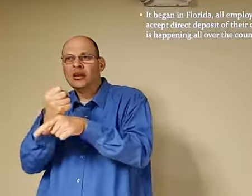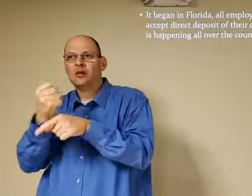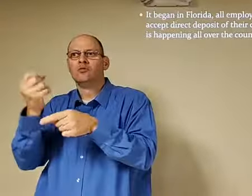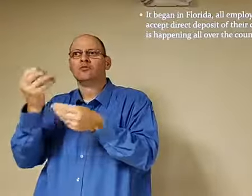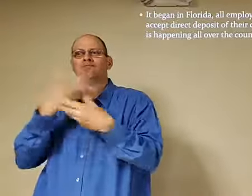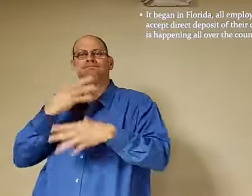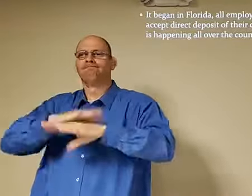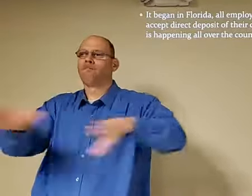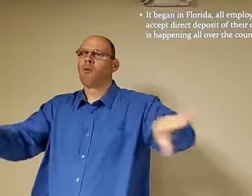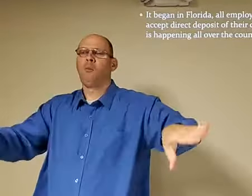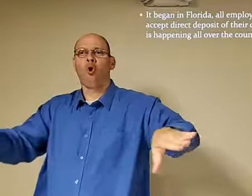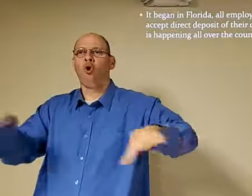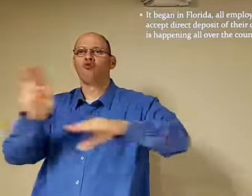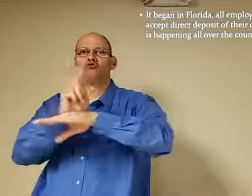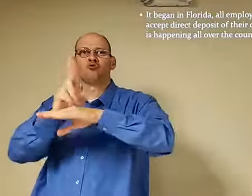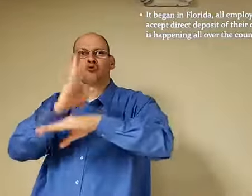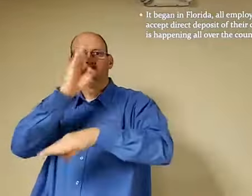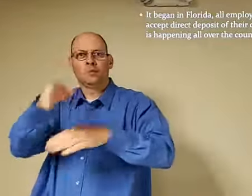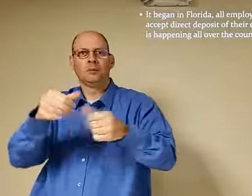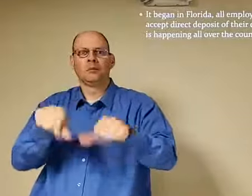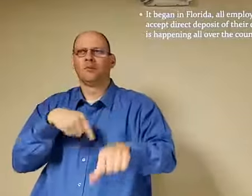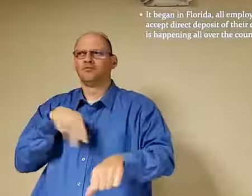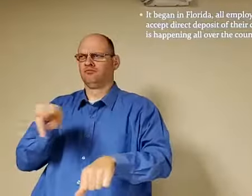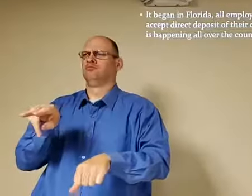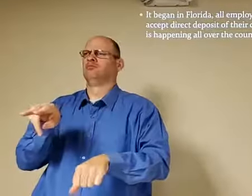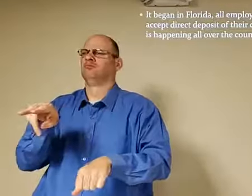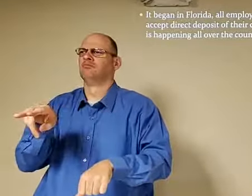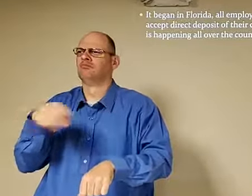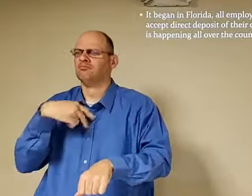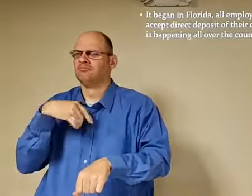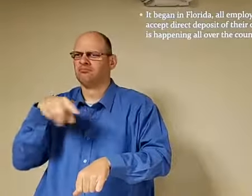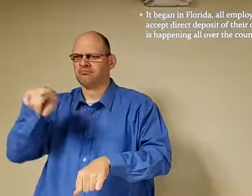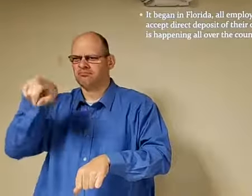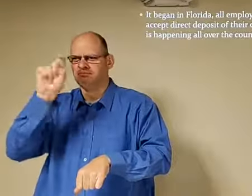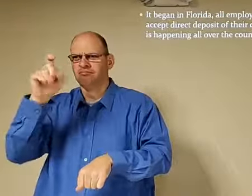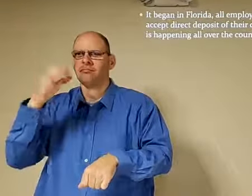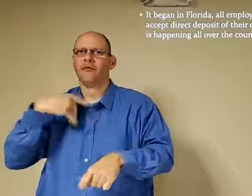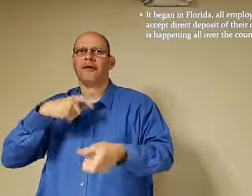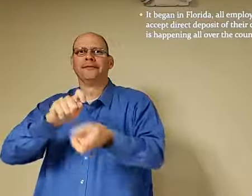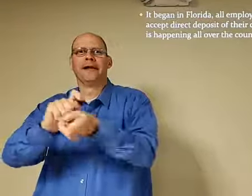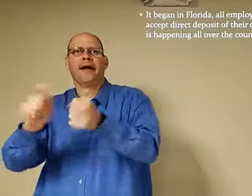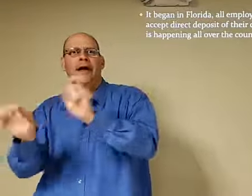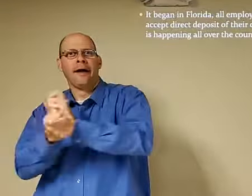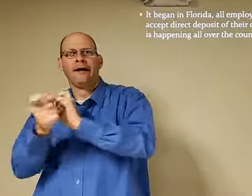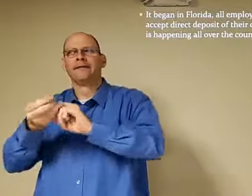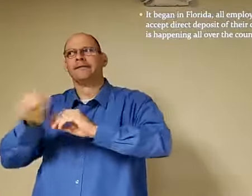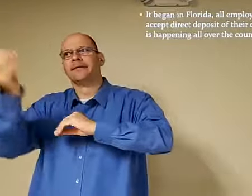after that, two or three years later, it started with, you know, full auto deposit.